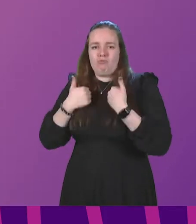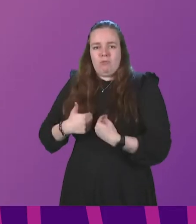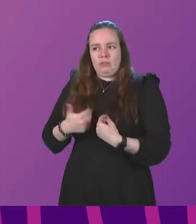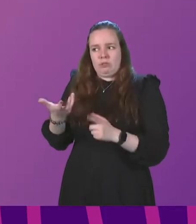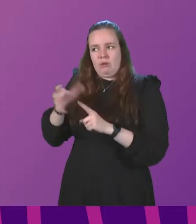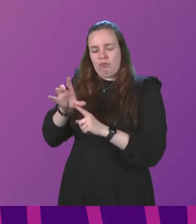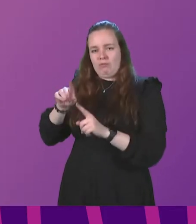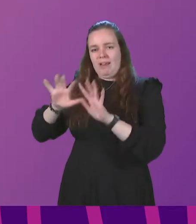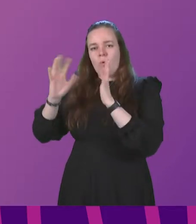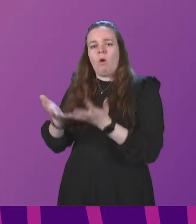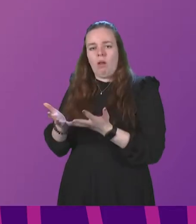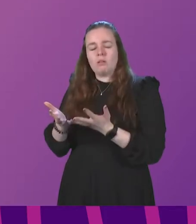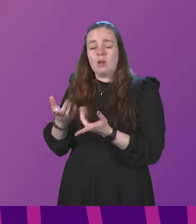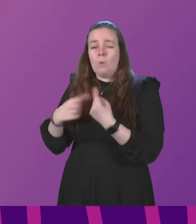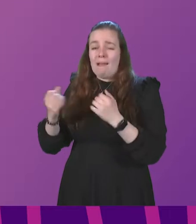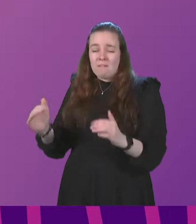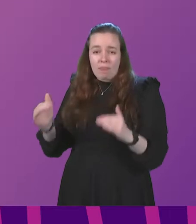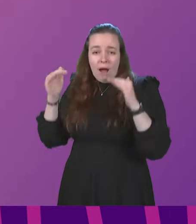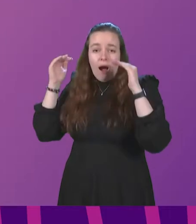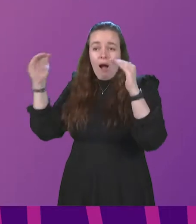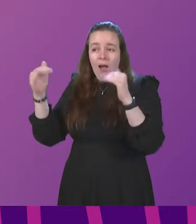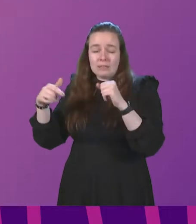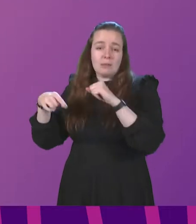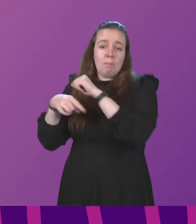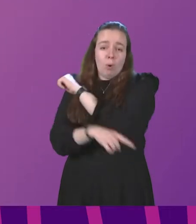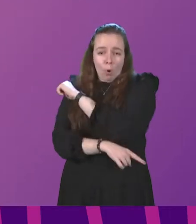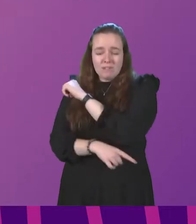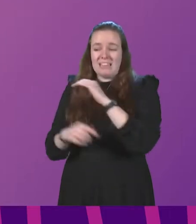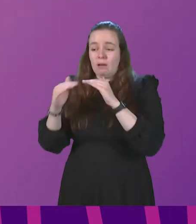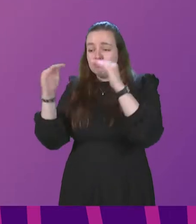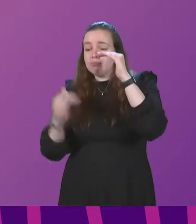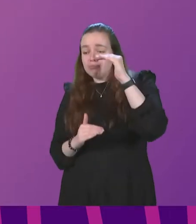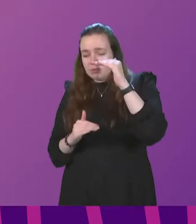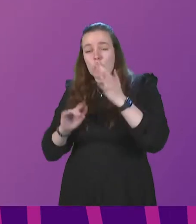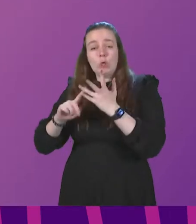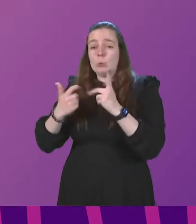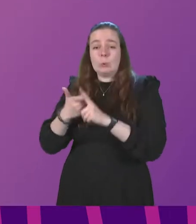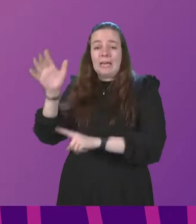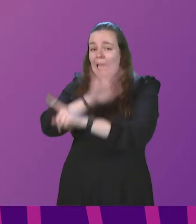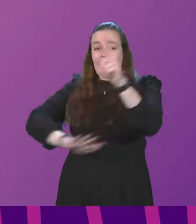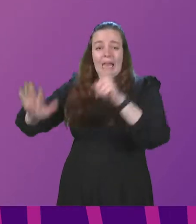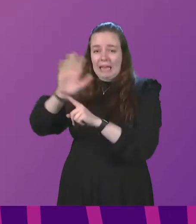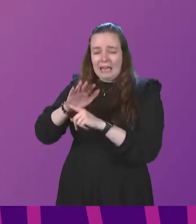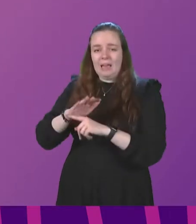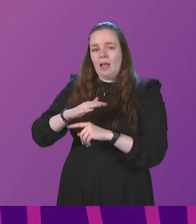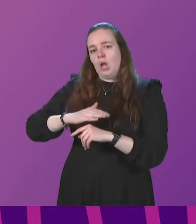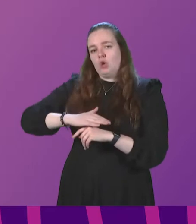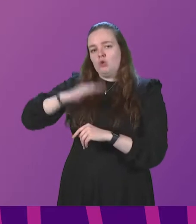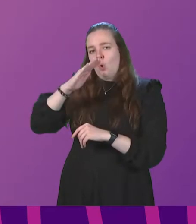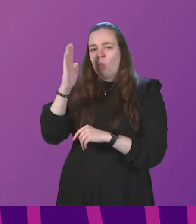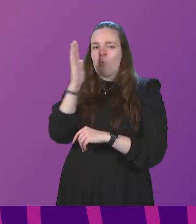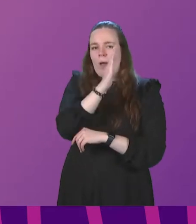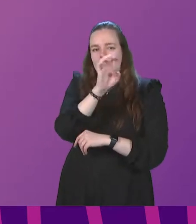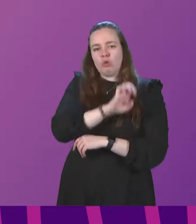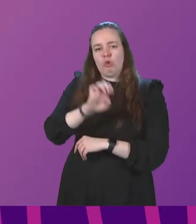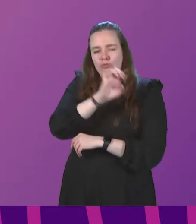the world. And we have the highest levels of poverty and inequality, UK-wide, in north-west Europe. We